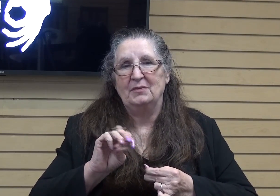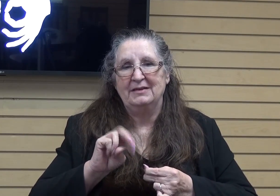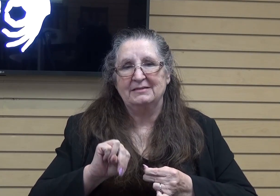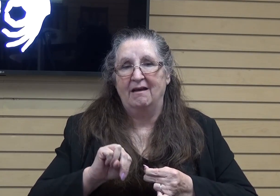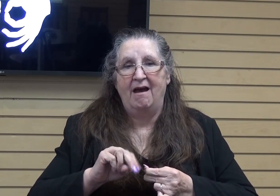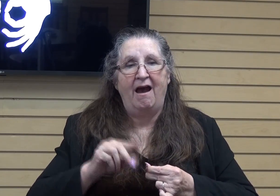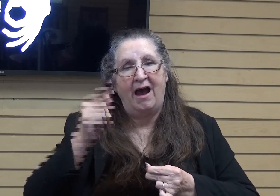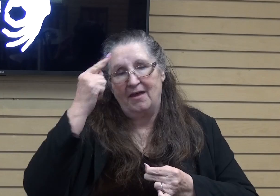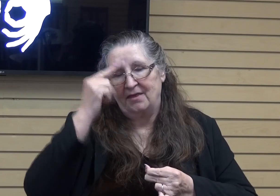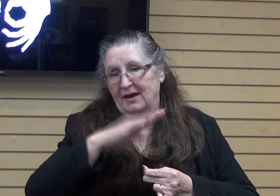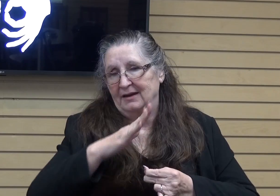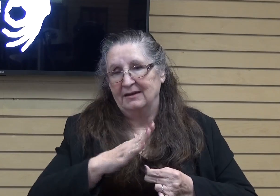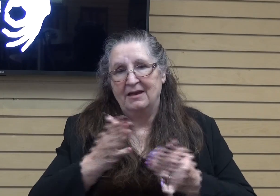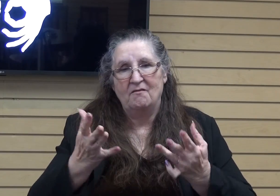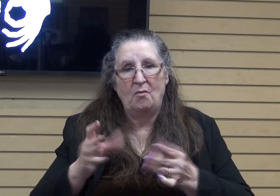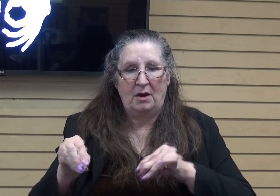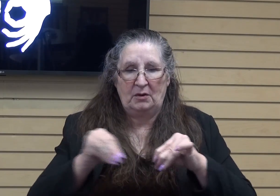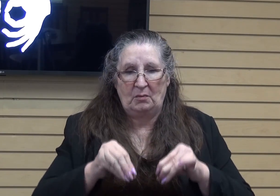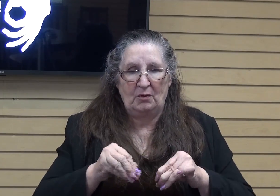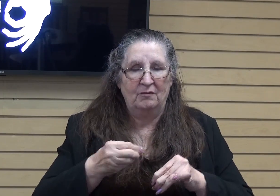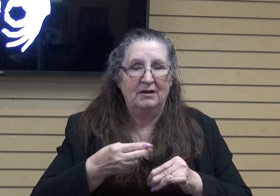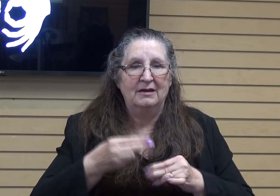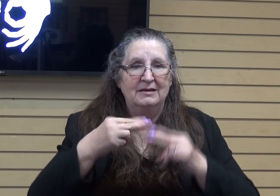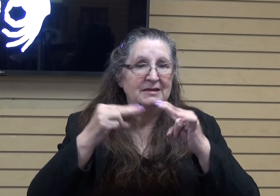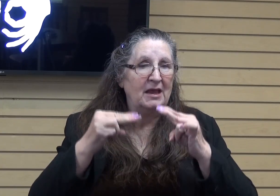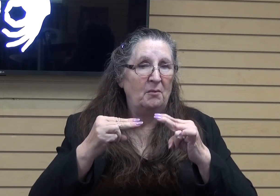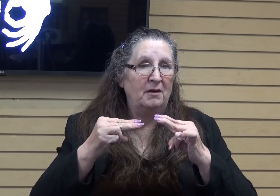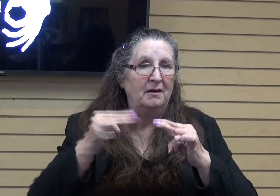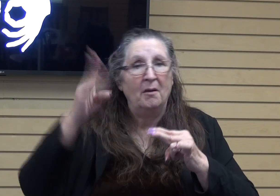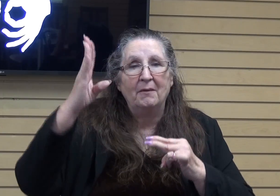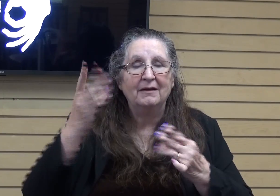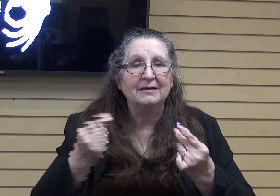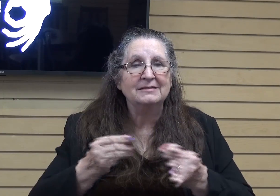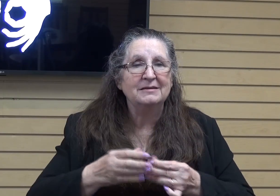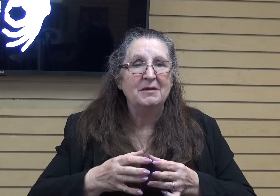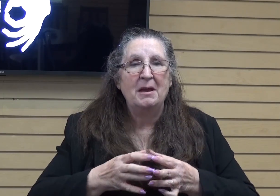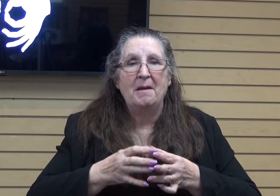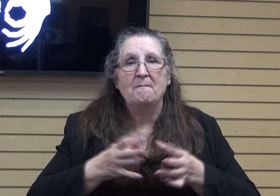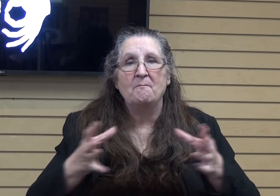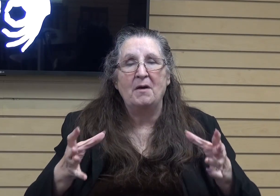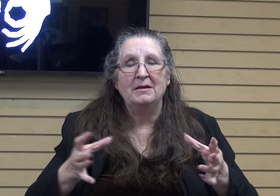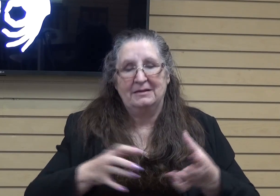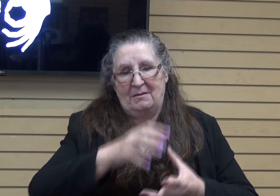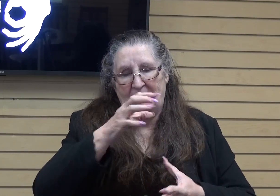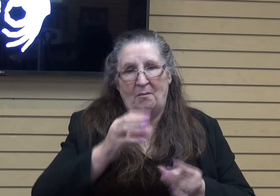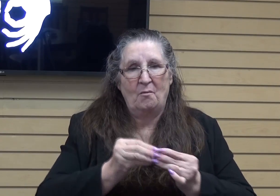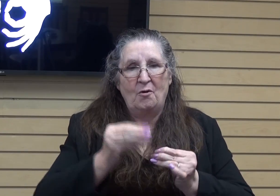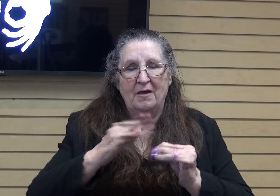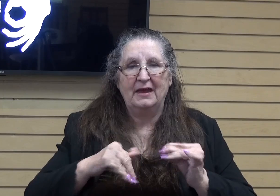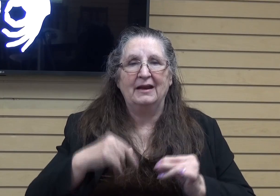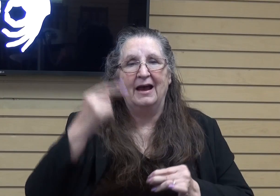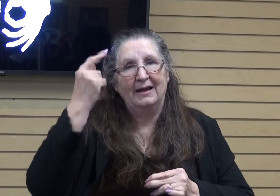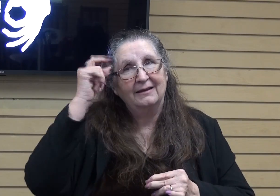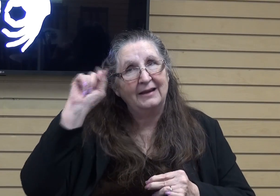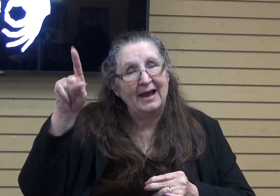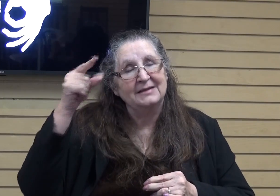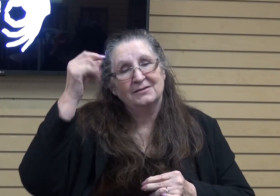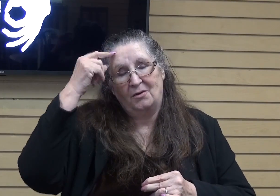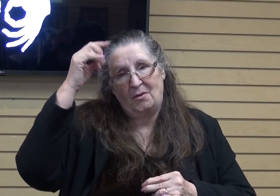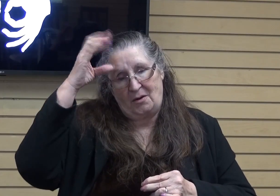God, again, did something exceedingly and abundantly more than I could have asked or imagined in a